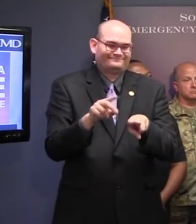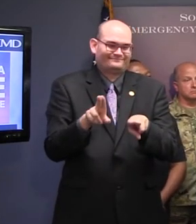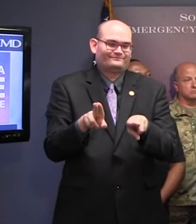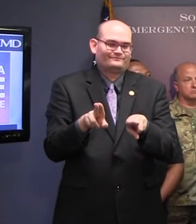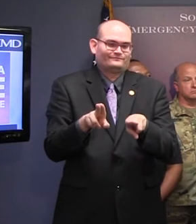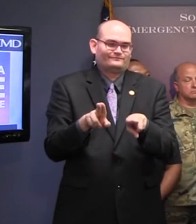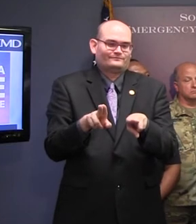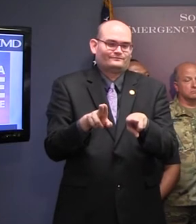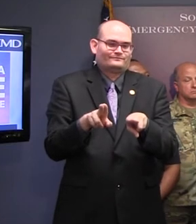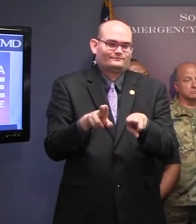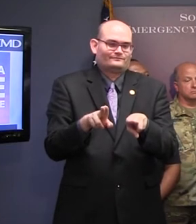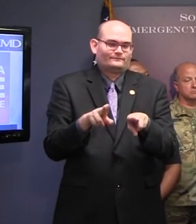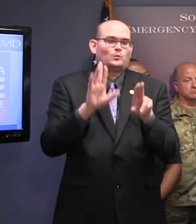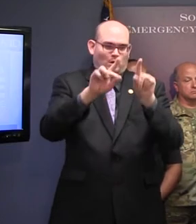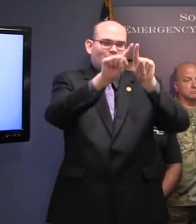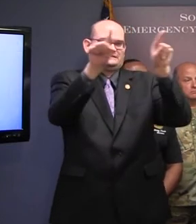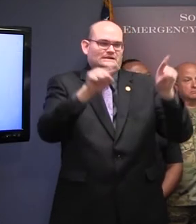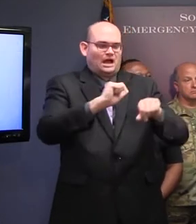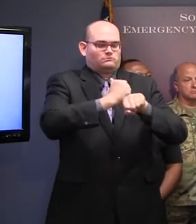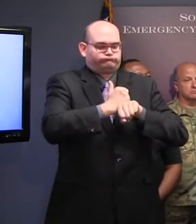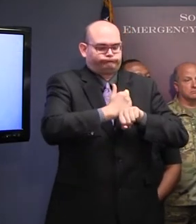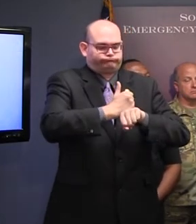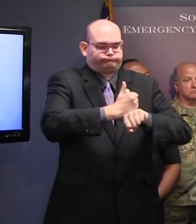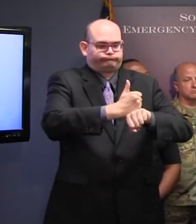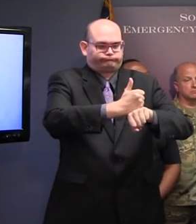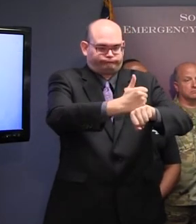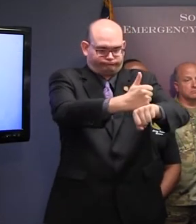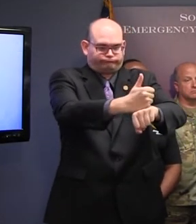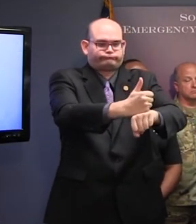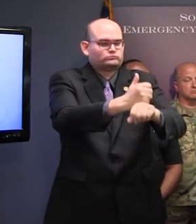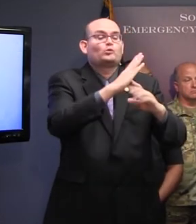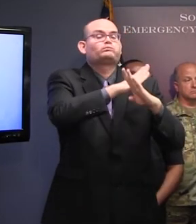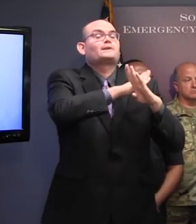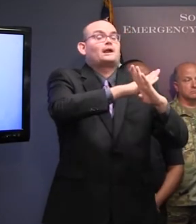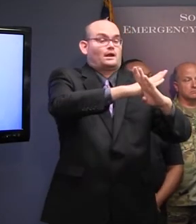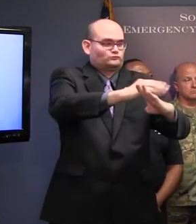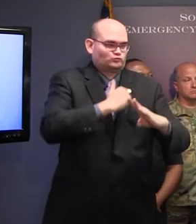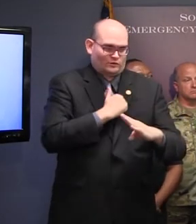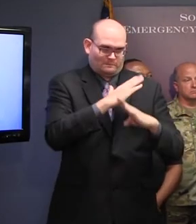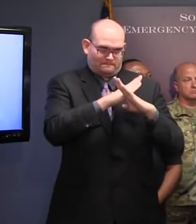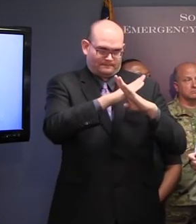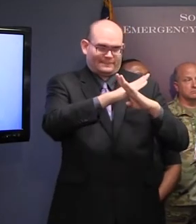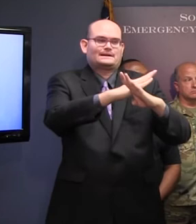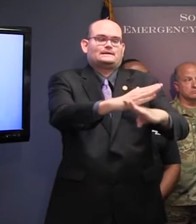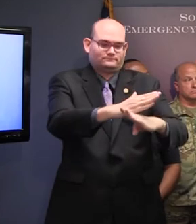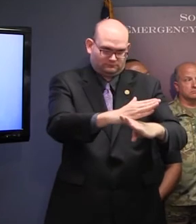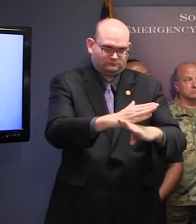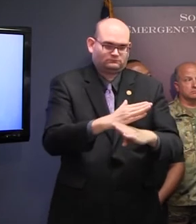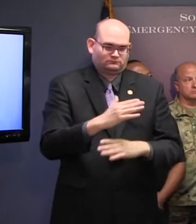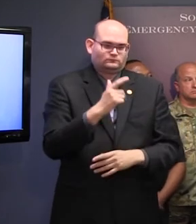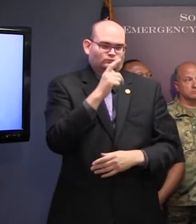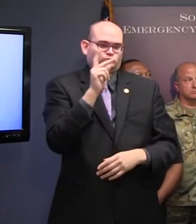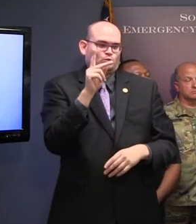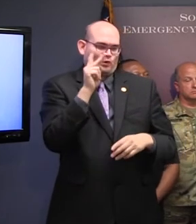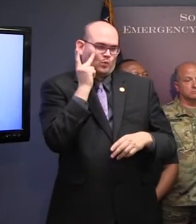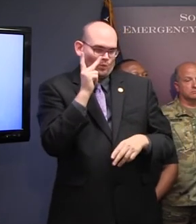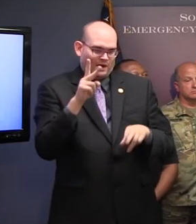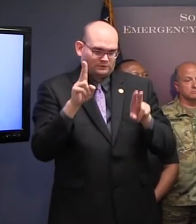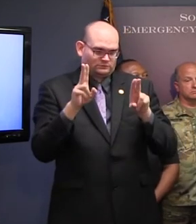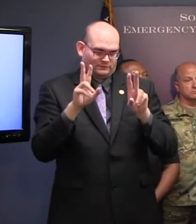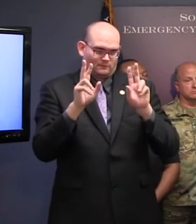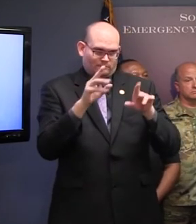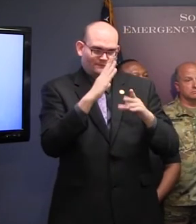that. But you need to be aware that you'll have to be on the lookout for that. Because as you know already, they don't have